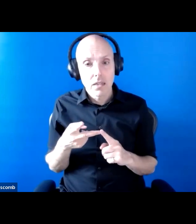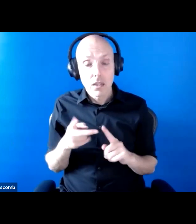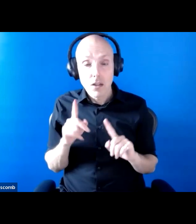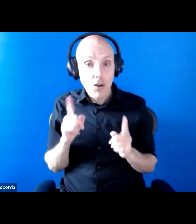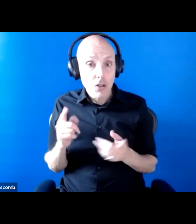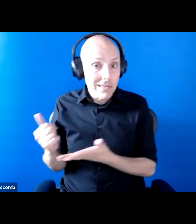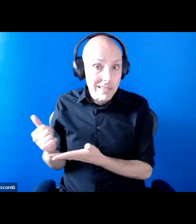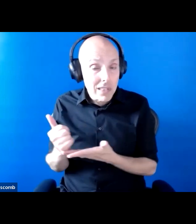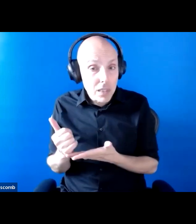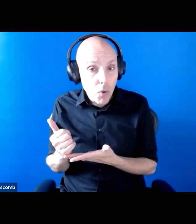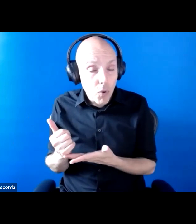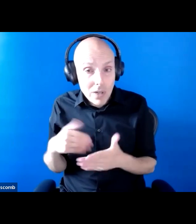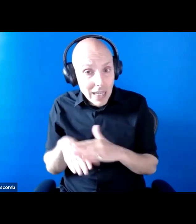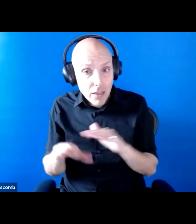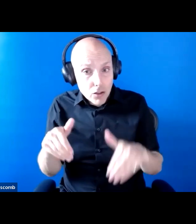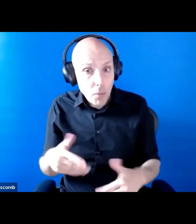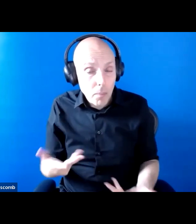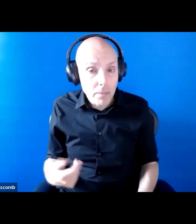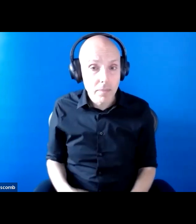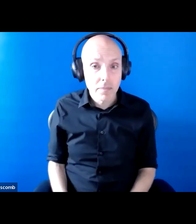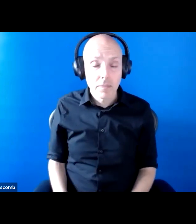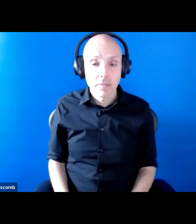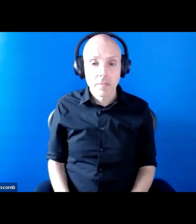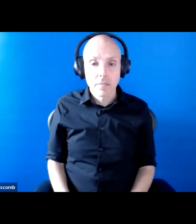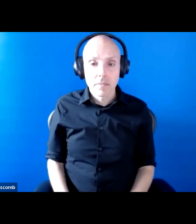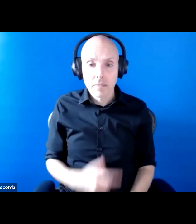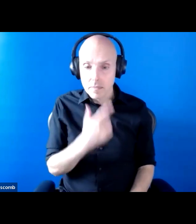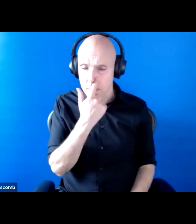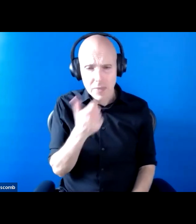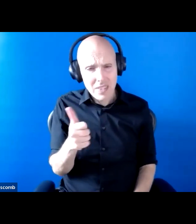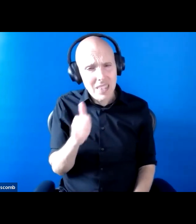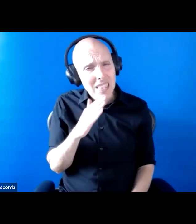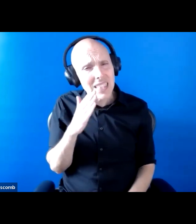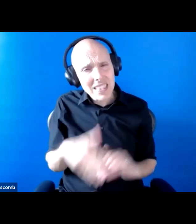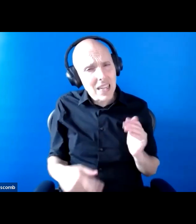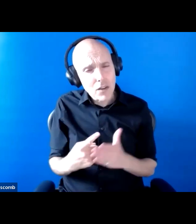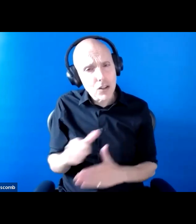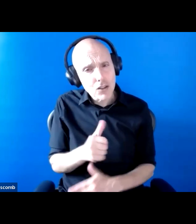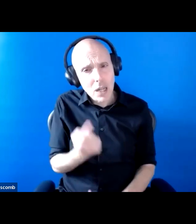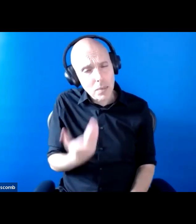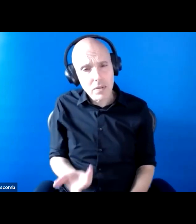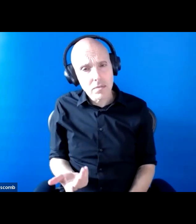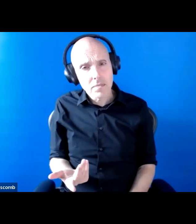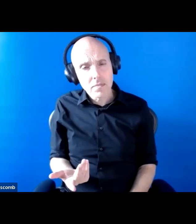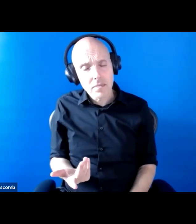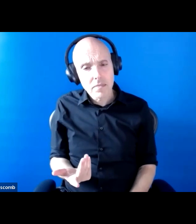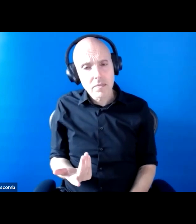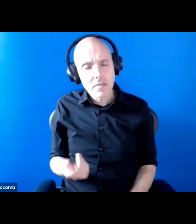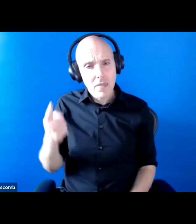assistance in store. And that just shouldn't have happened. You know, these are some these businesses made millions